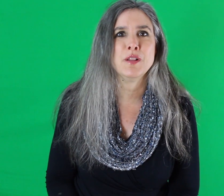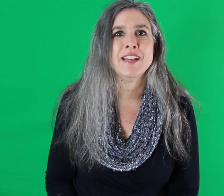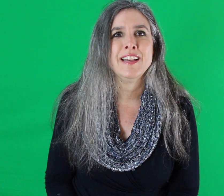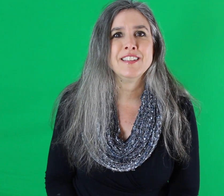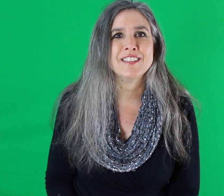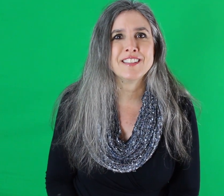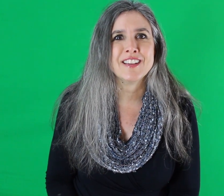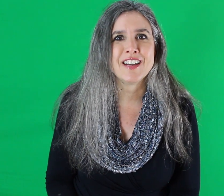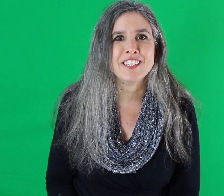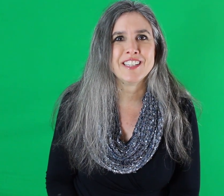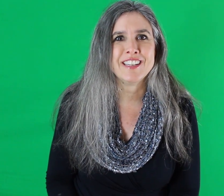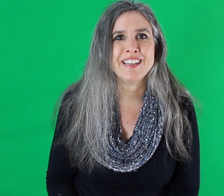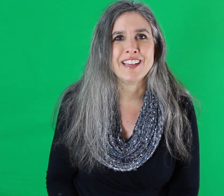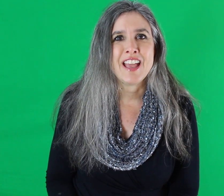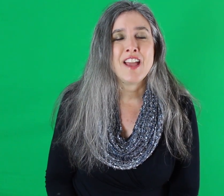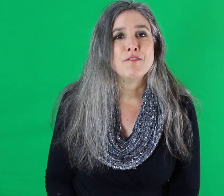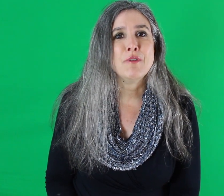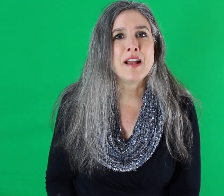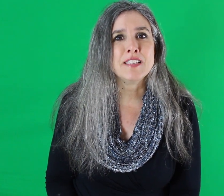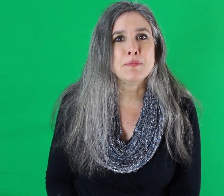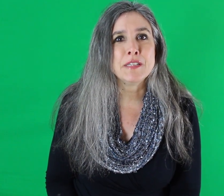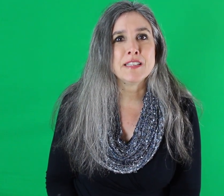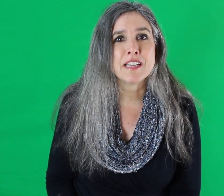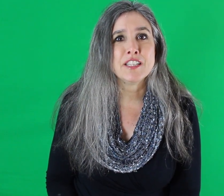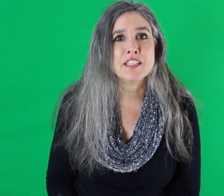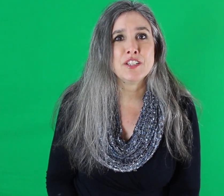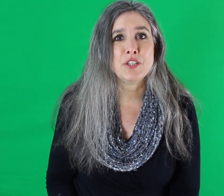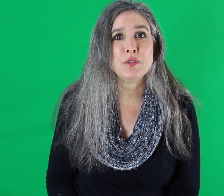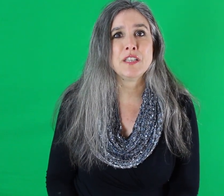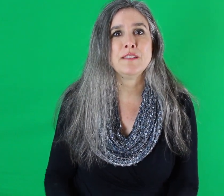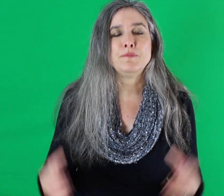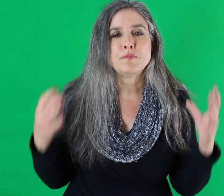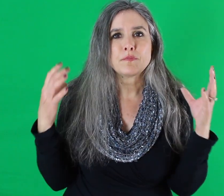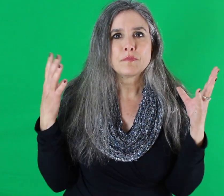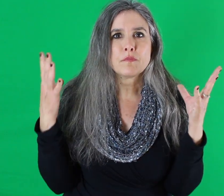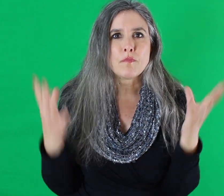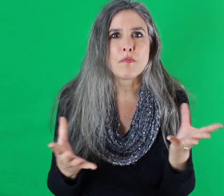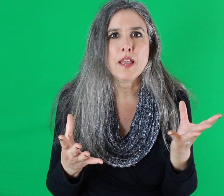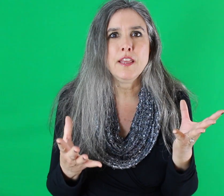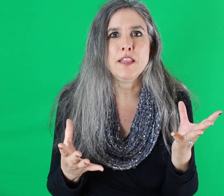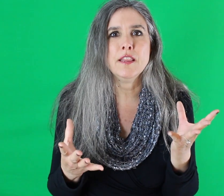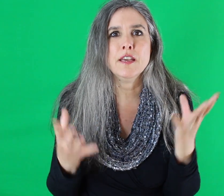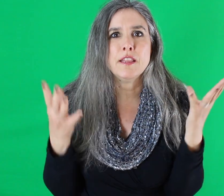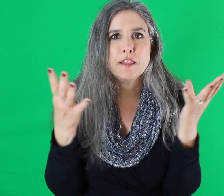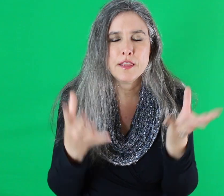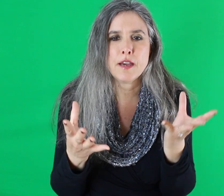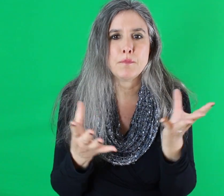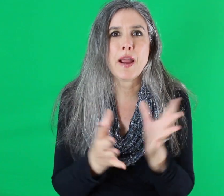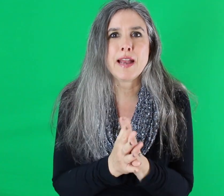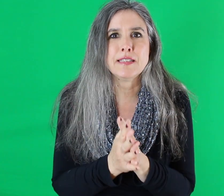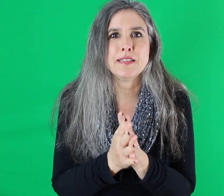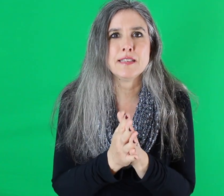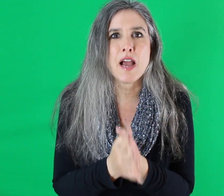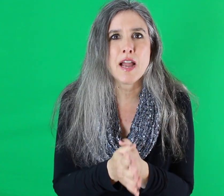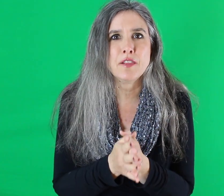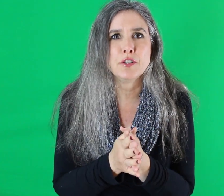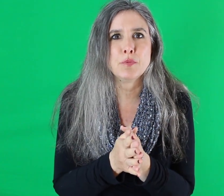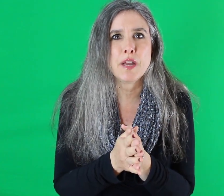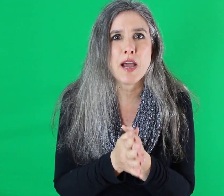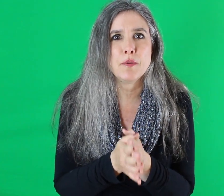discussion. Roundtable discussion is using the practices that I learned when I